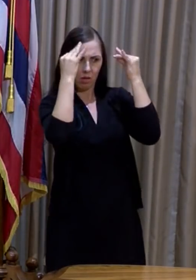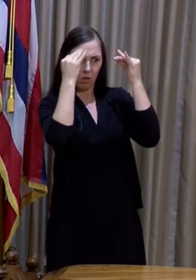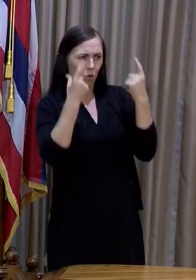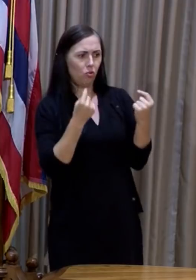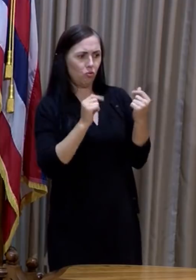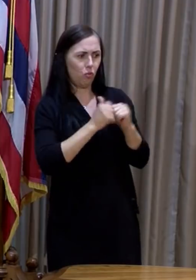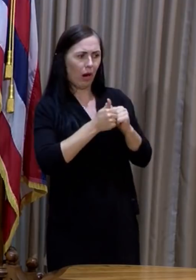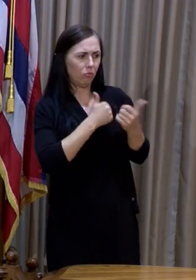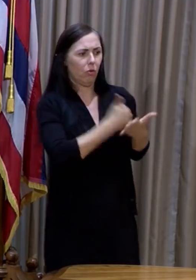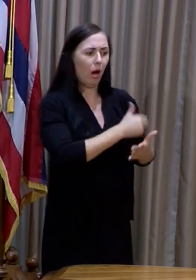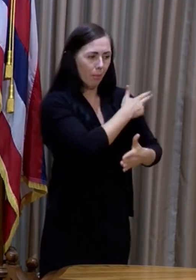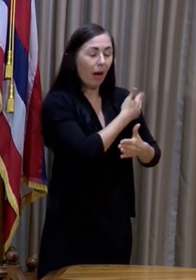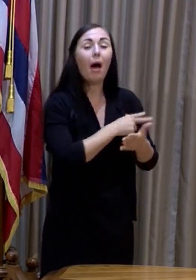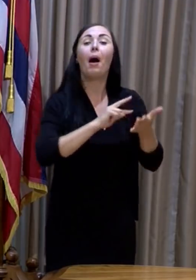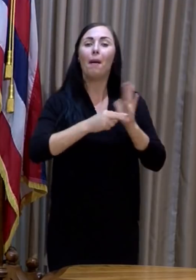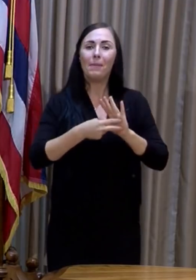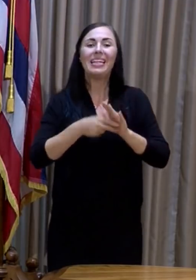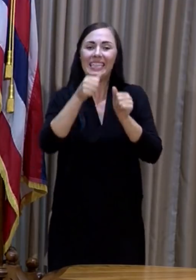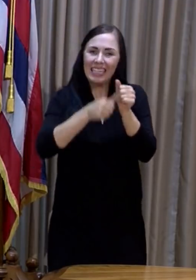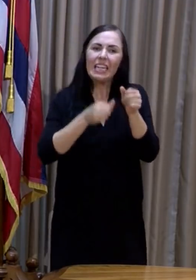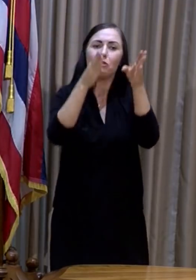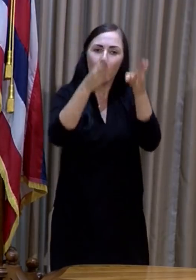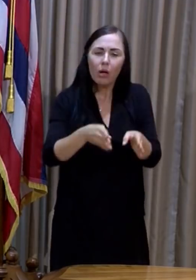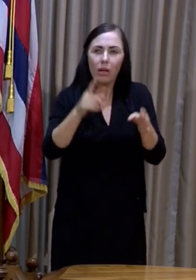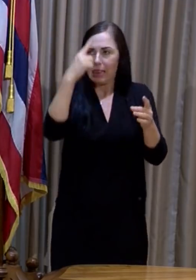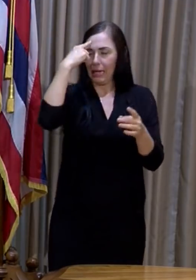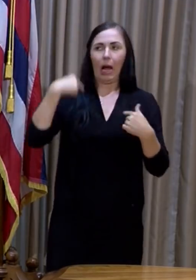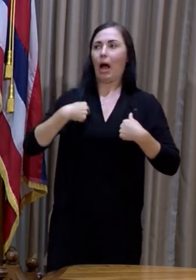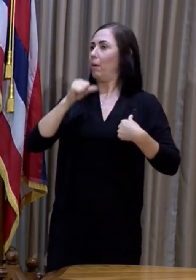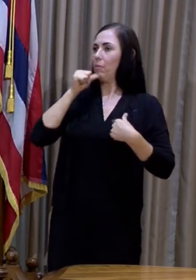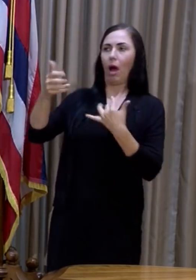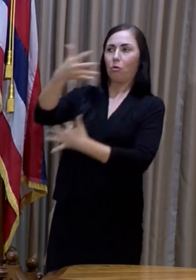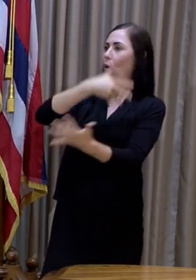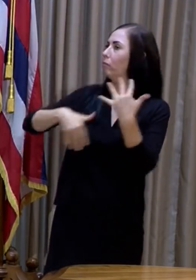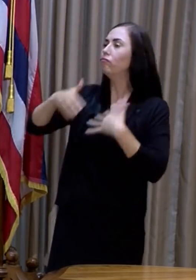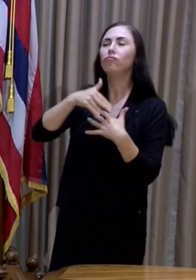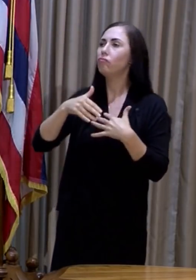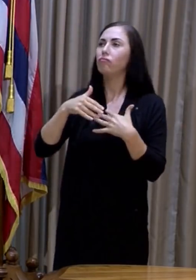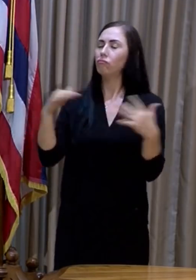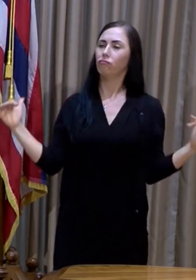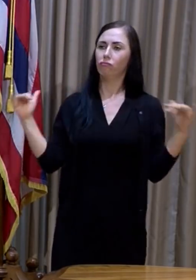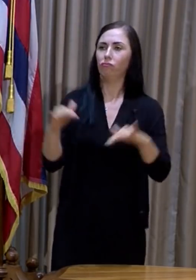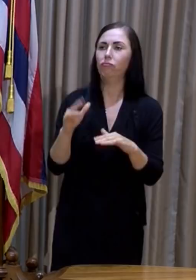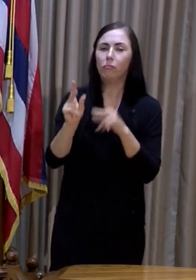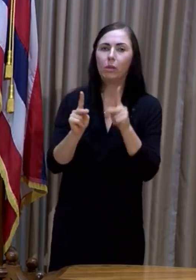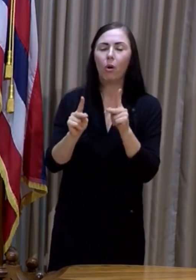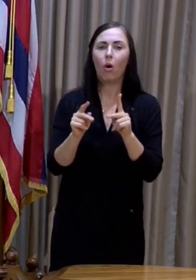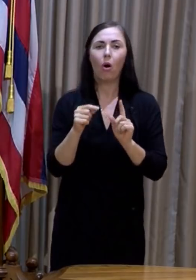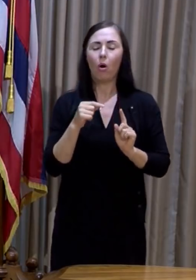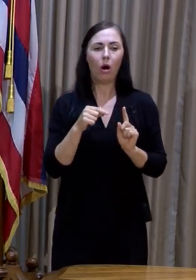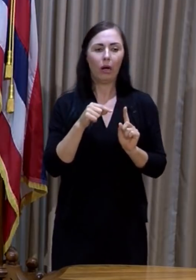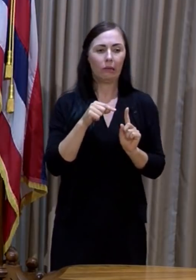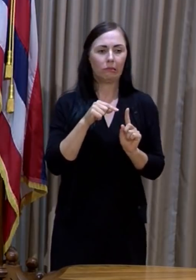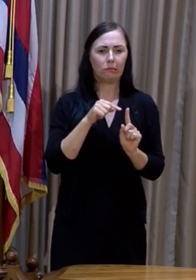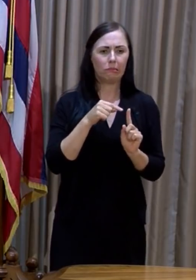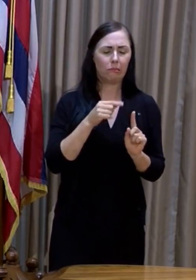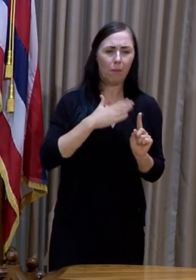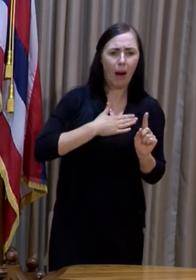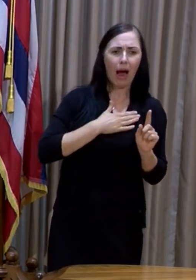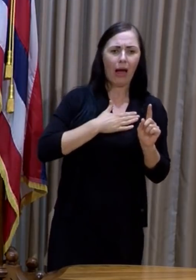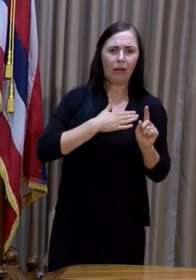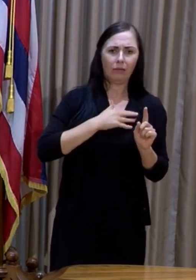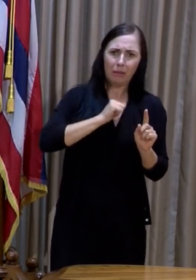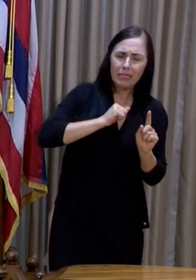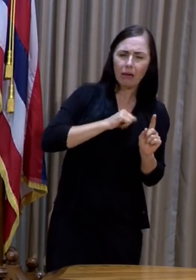are we doing? So we need to back down on our gatherings. We need to prevent ourselves or our loved ones from becoming another case and